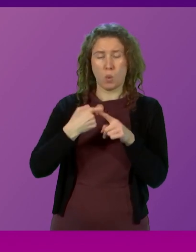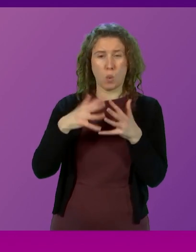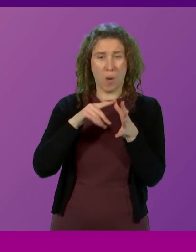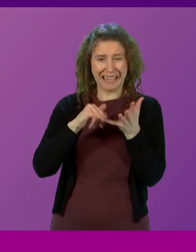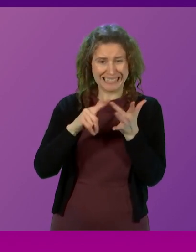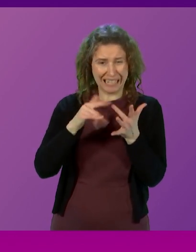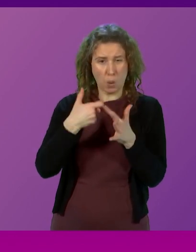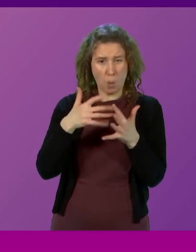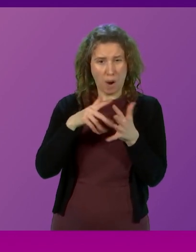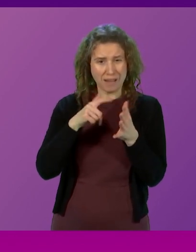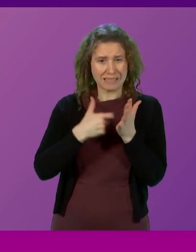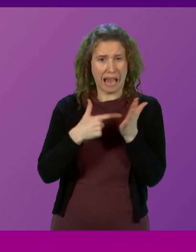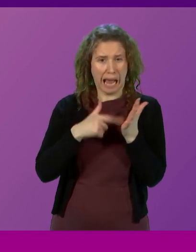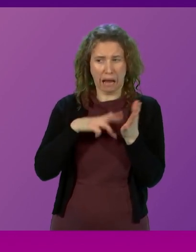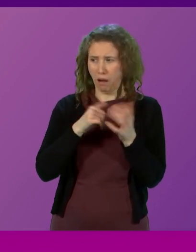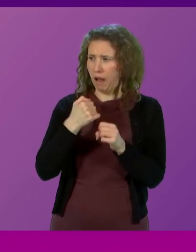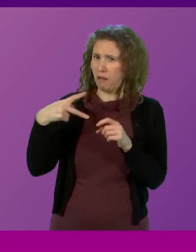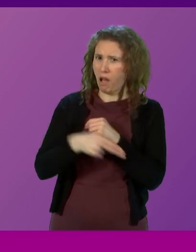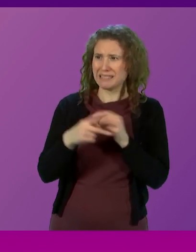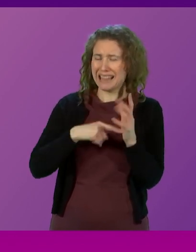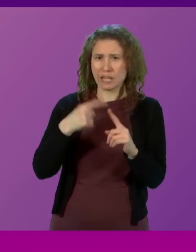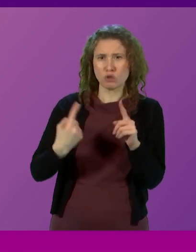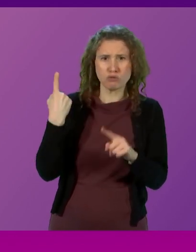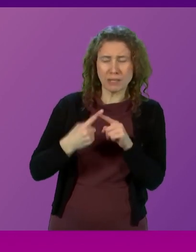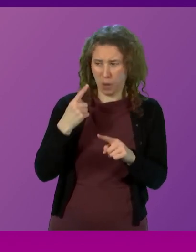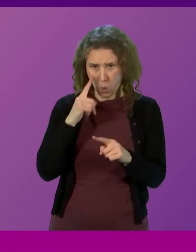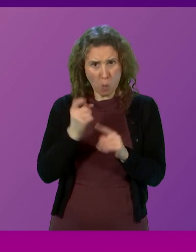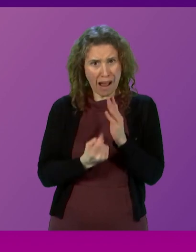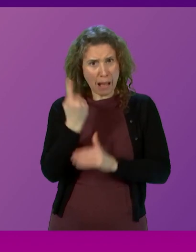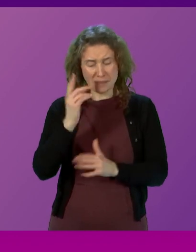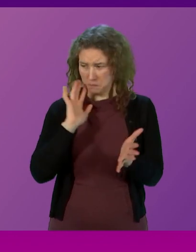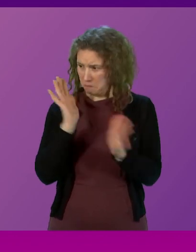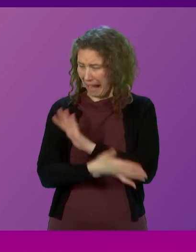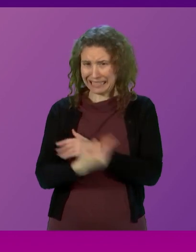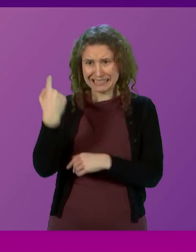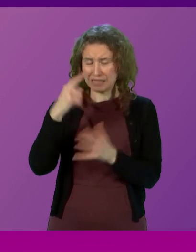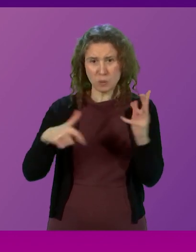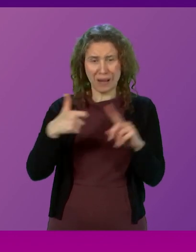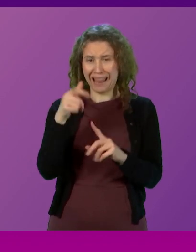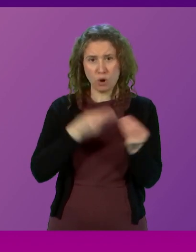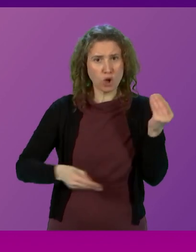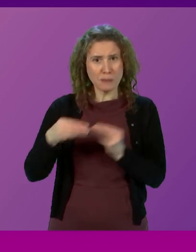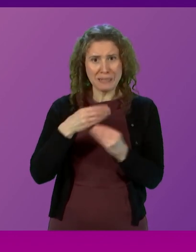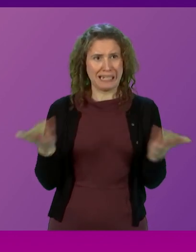and cut tax immediately and look at the carnage that that has created in the UK economy.